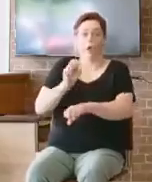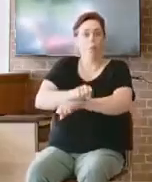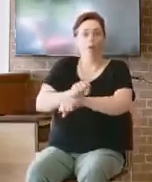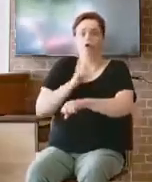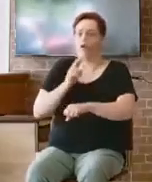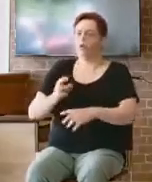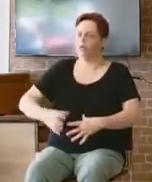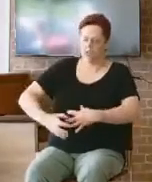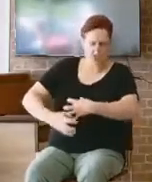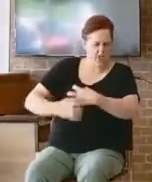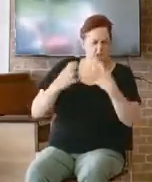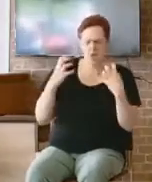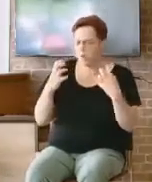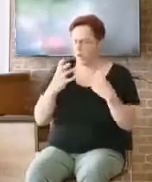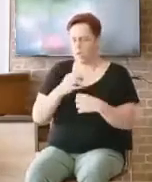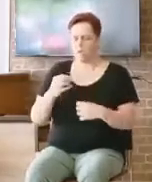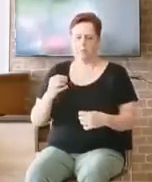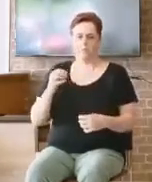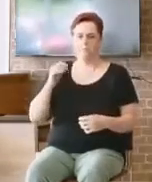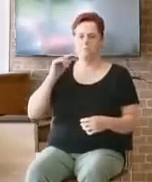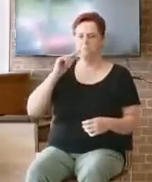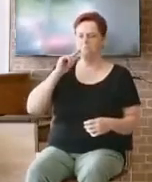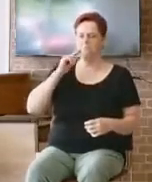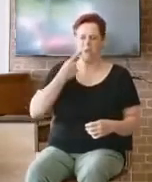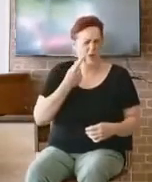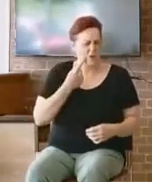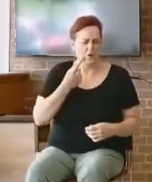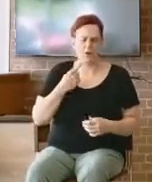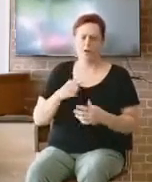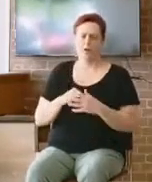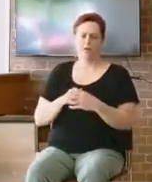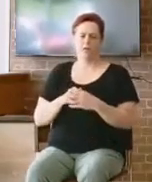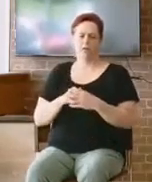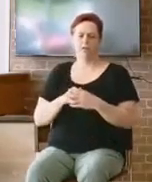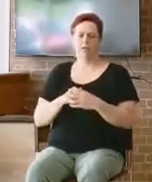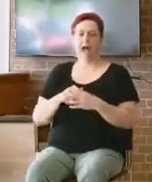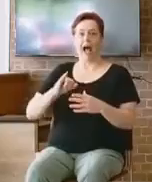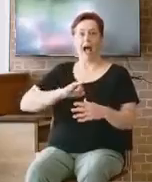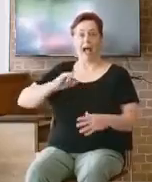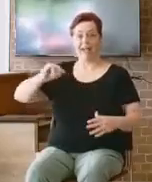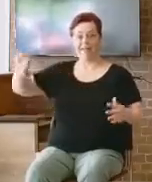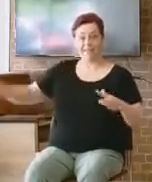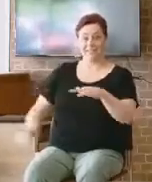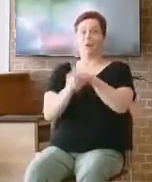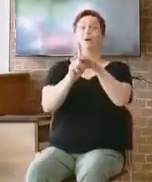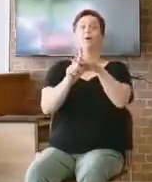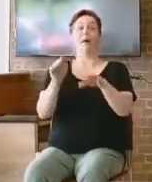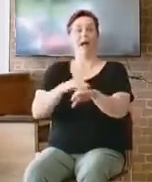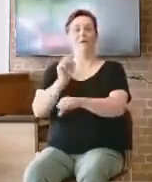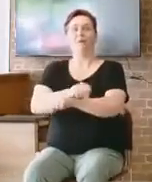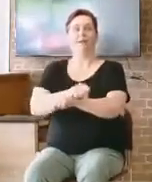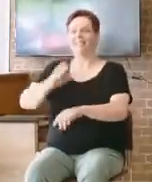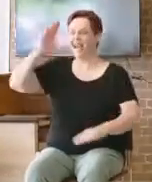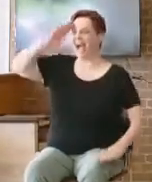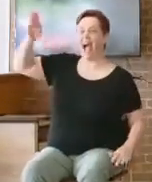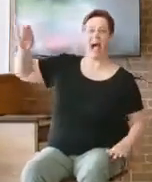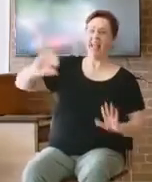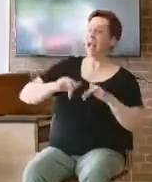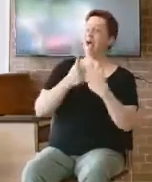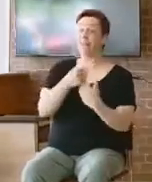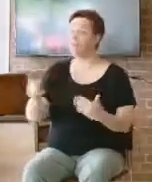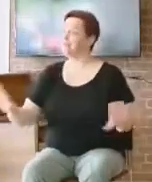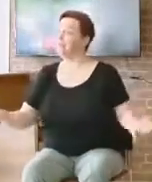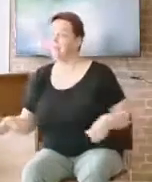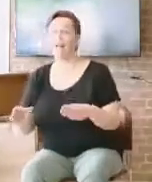And I remember when I first started there, I show up and I'm like, hi, how you guys doing? And they just look at me with that dead look on their